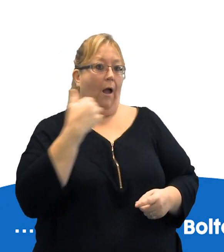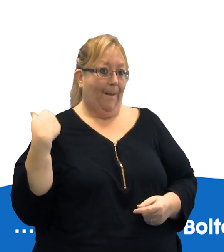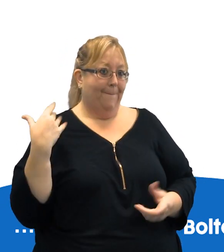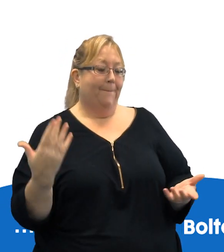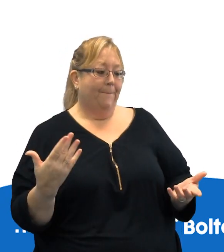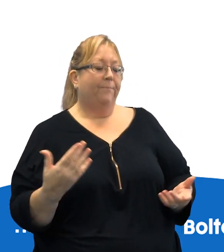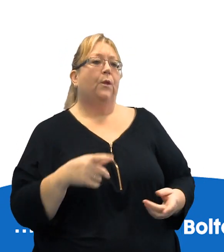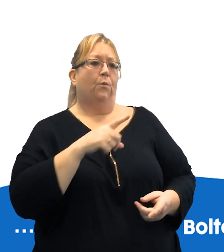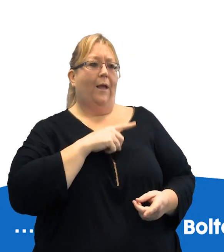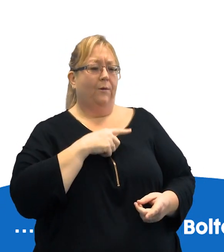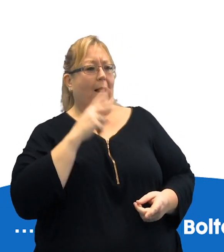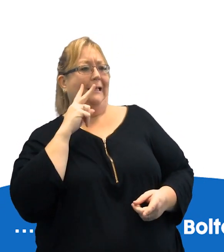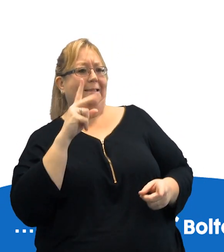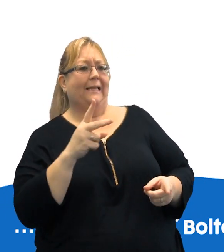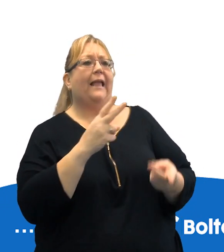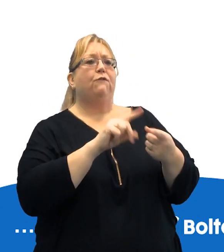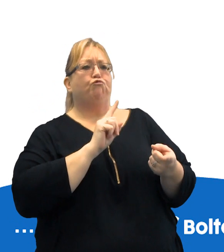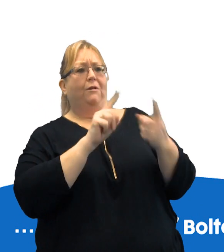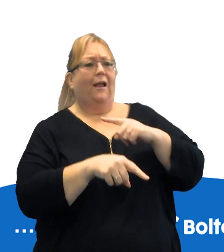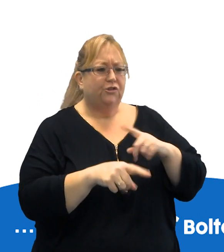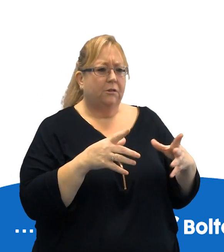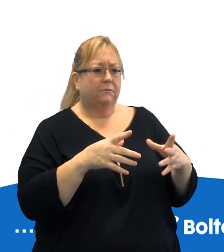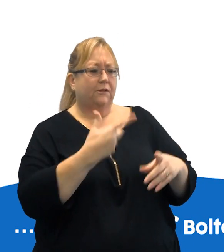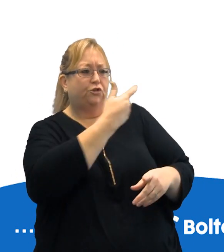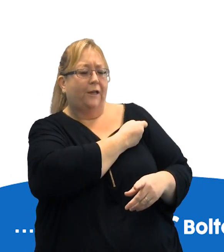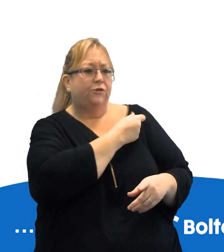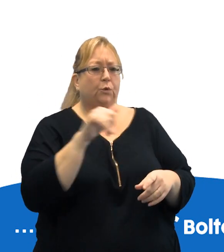see if you have a reaction to the injection which injection was given in that arm.